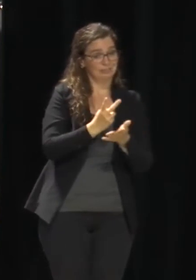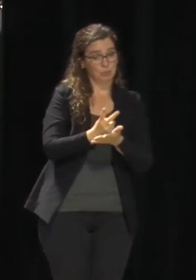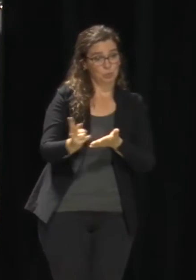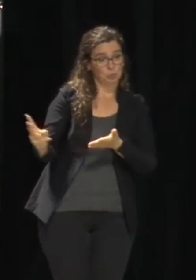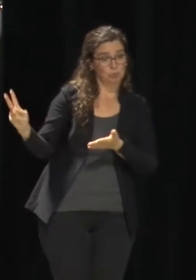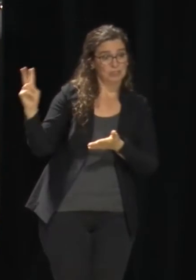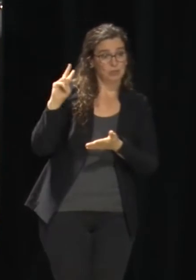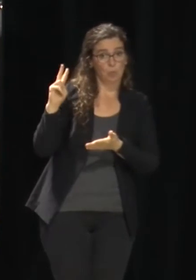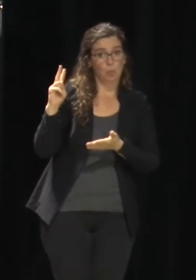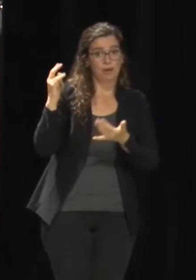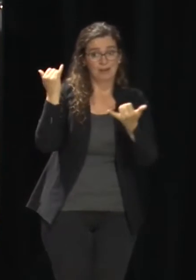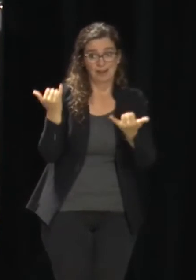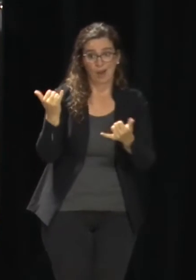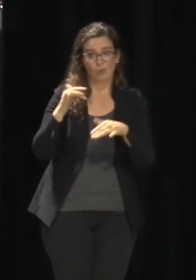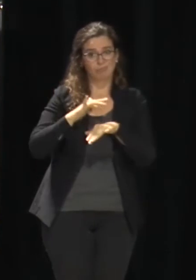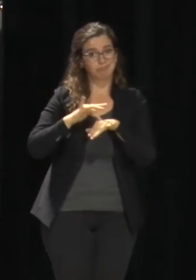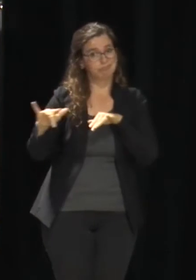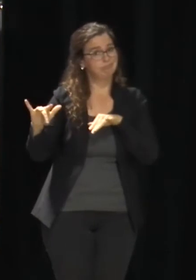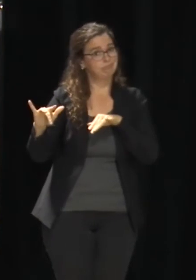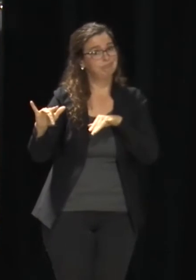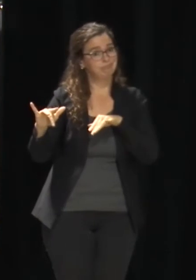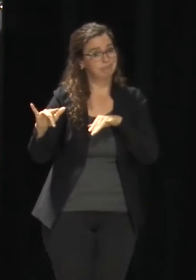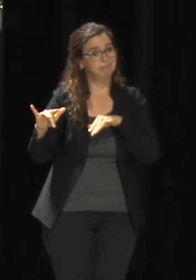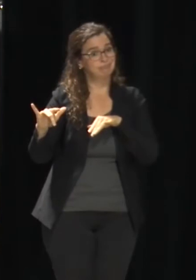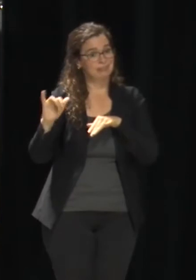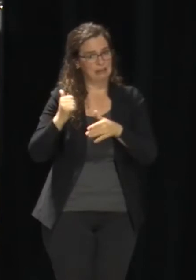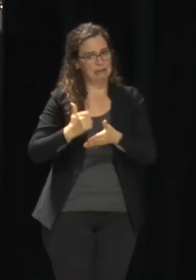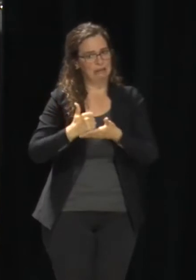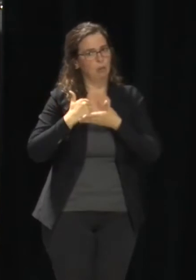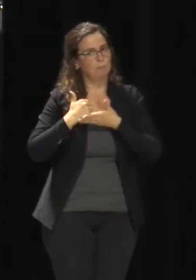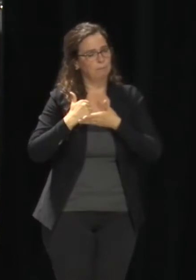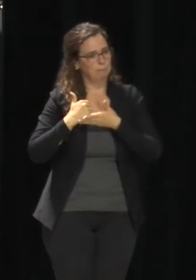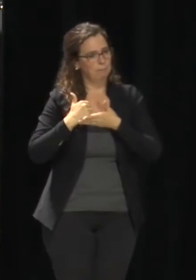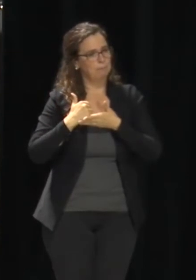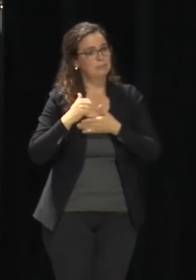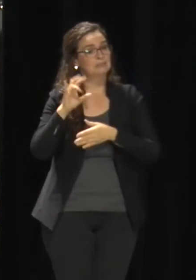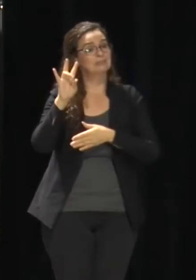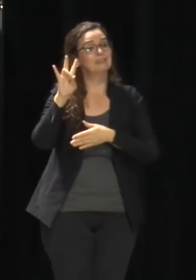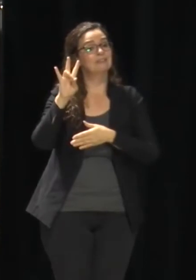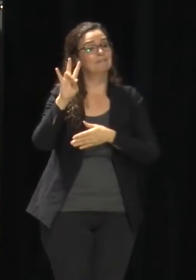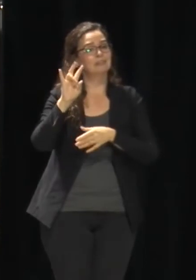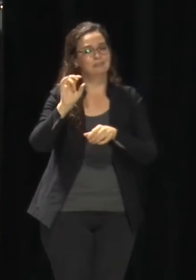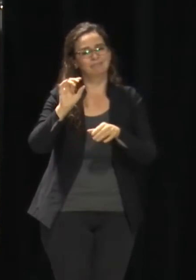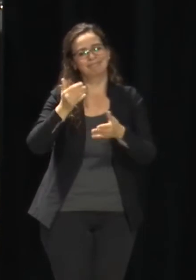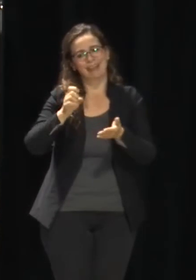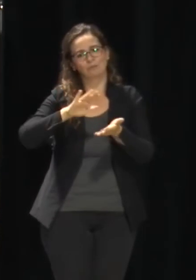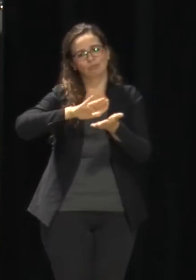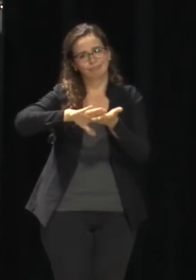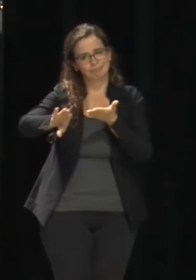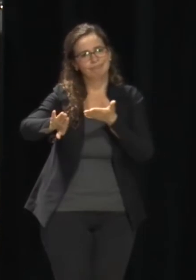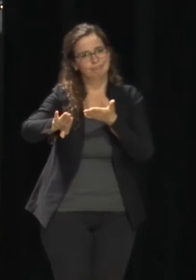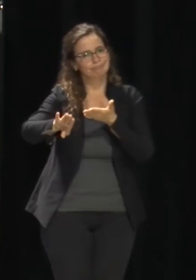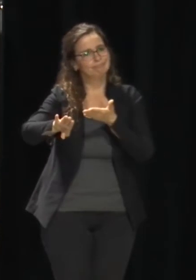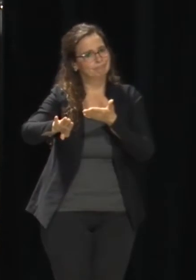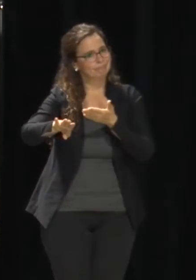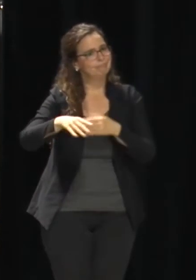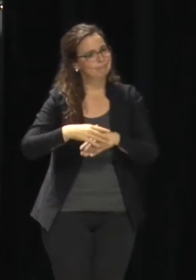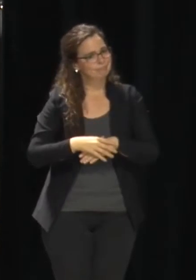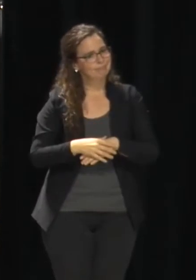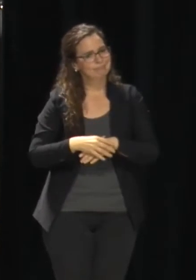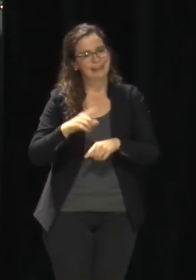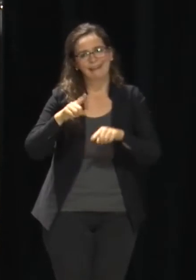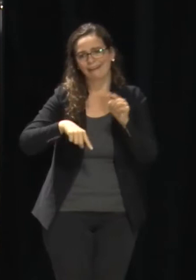Then we had seven layoffs for positions that we just can't afford in